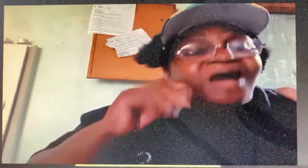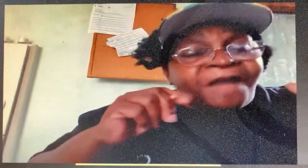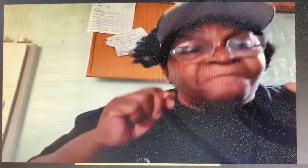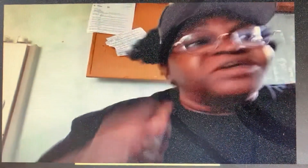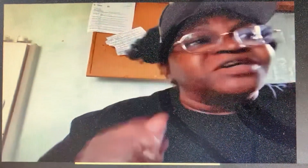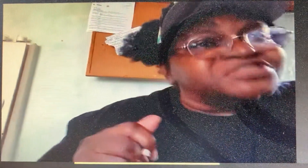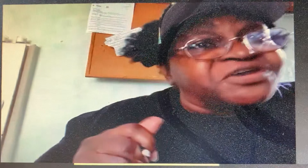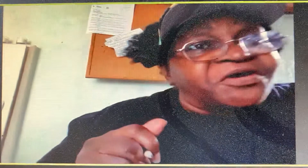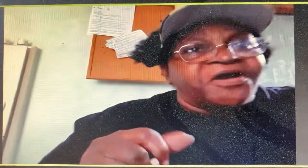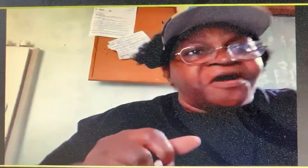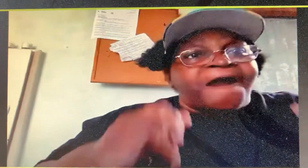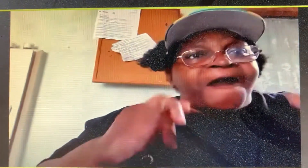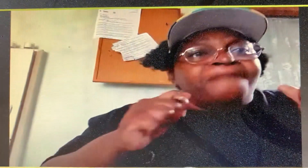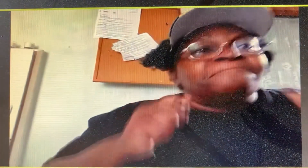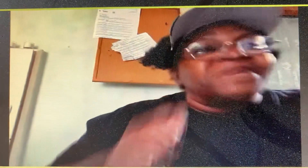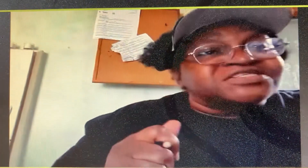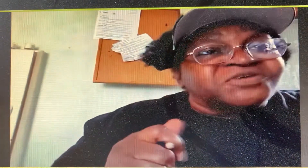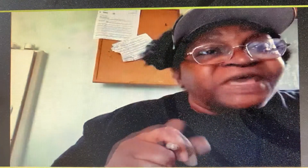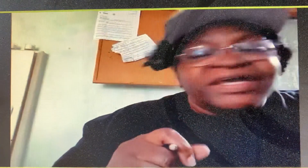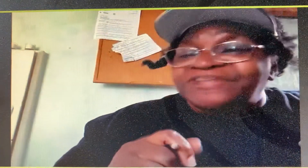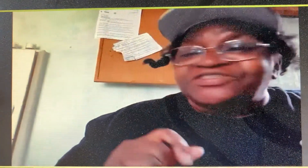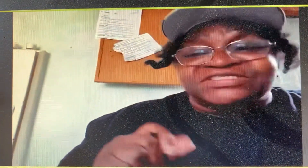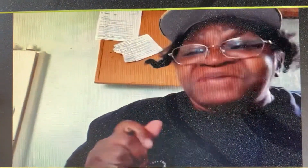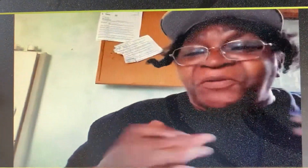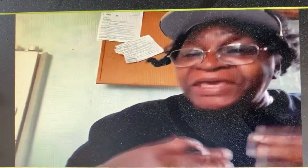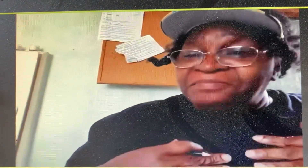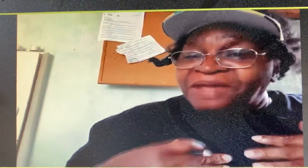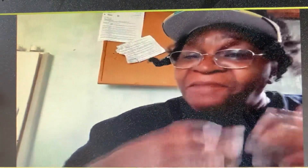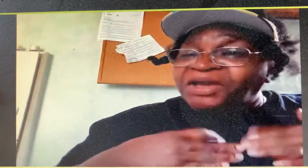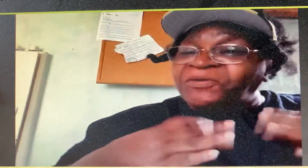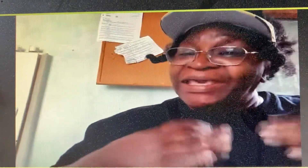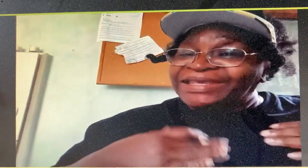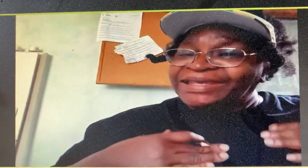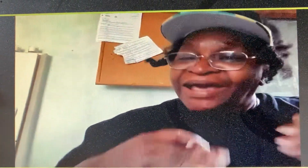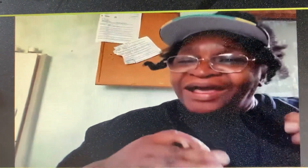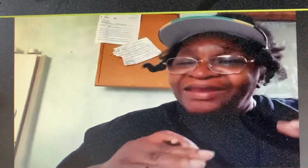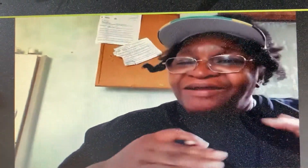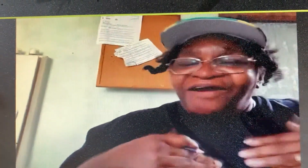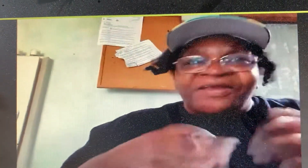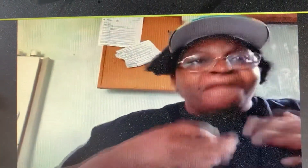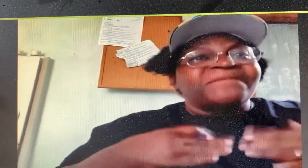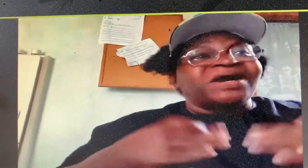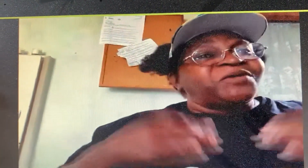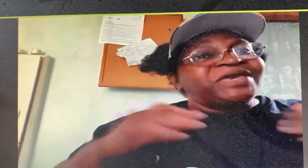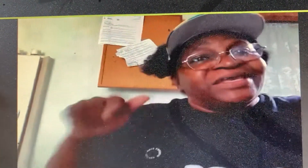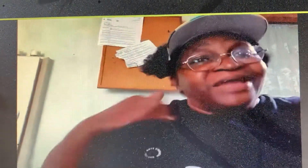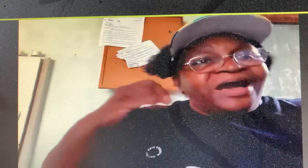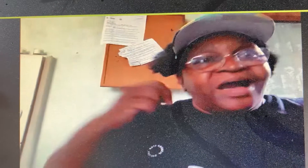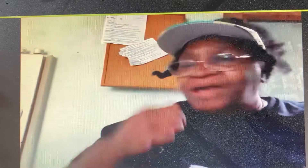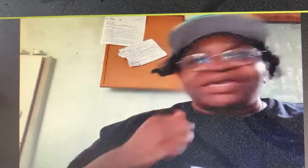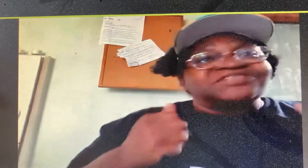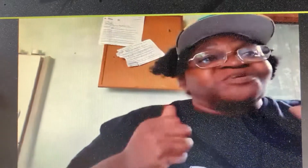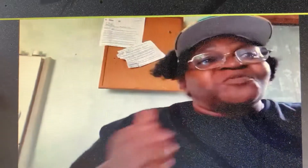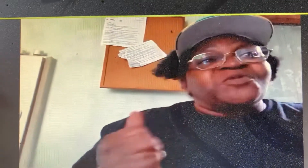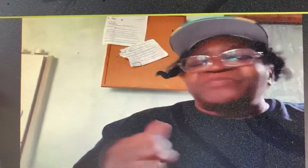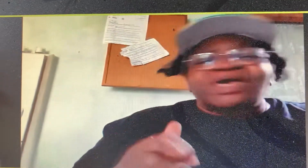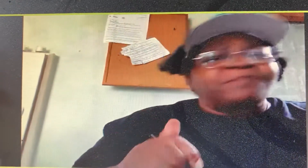I must go. I must go to England to see me queen, man. queen. Lord, my queen. And get some work. Papa,